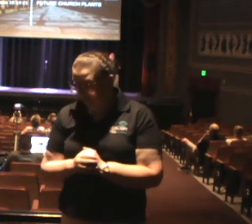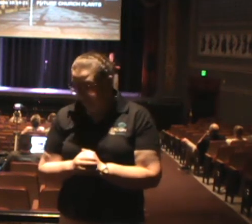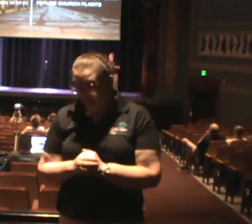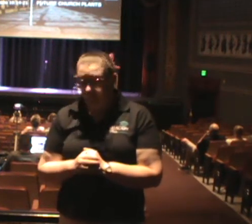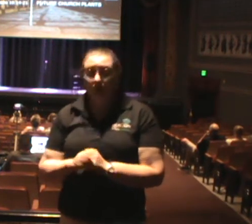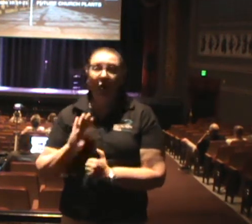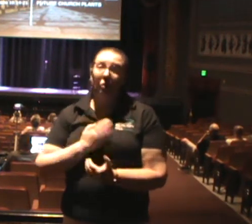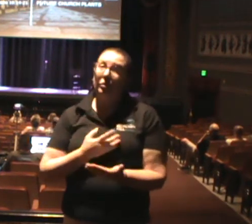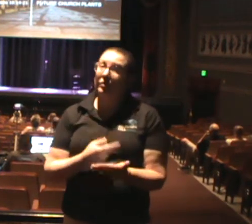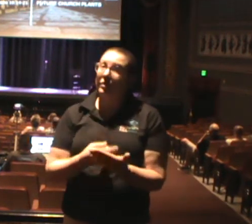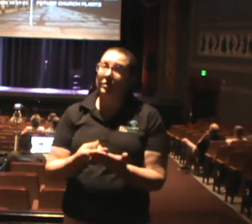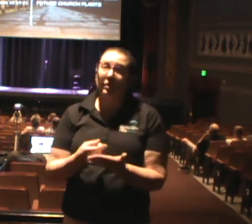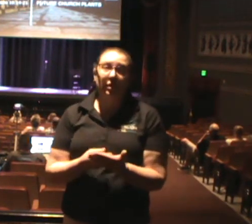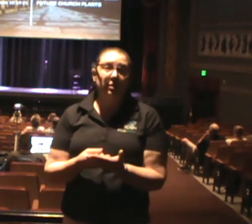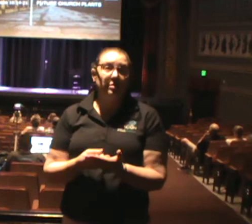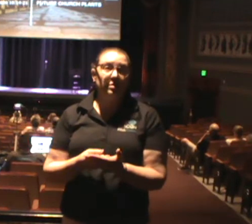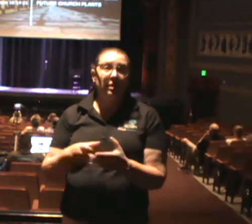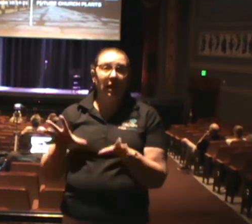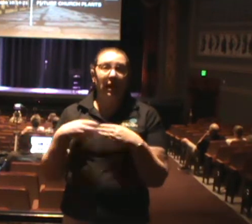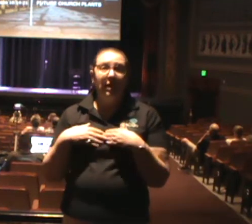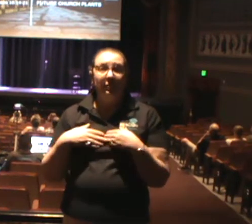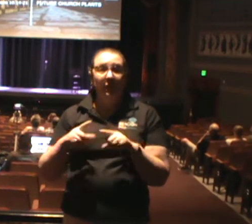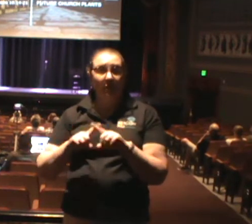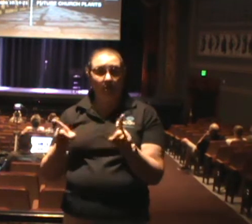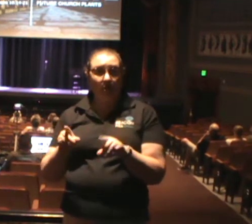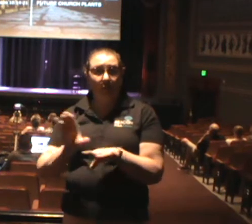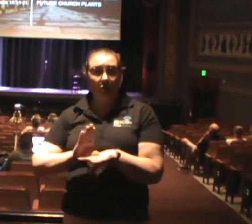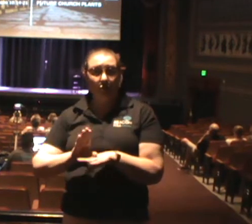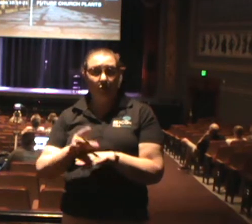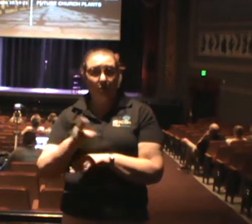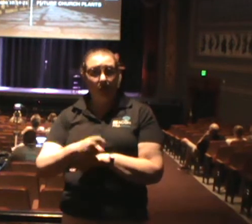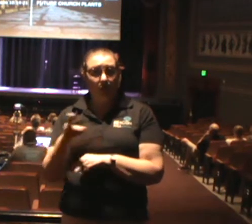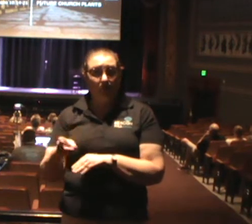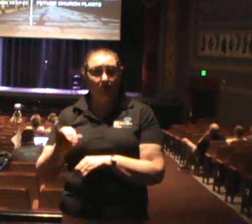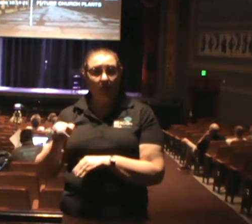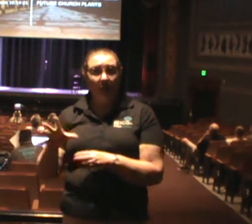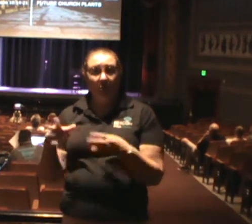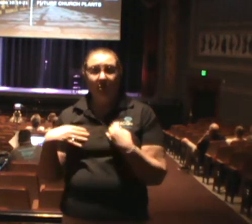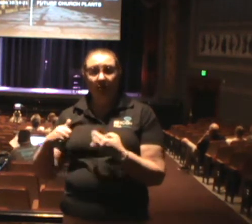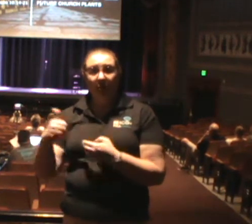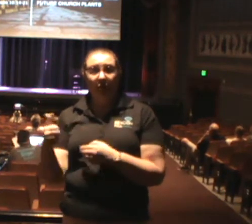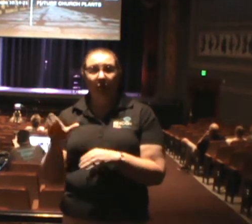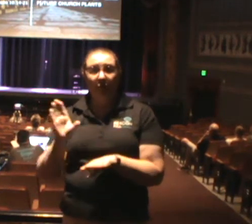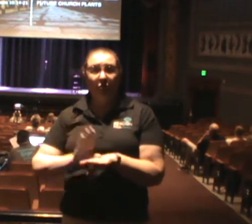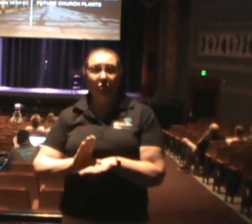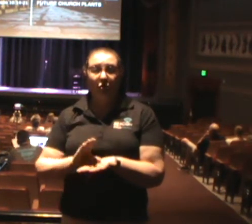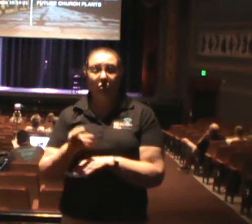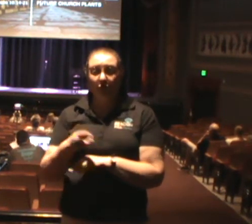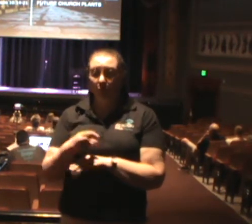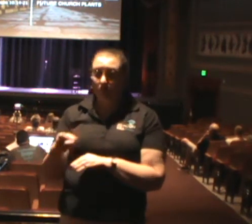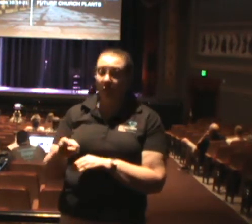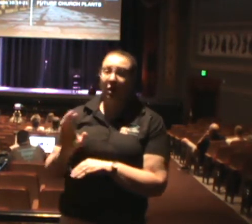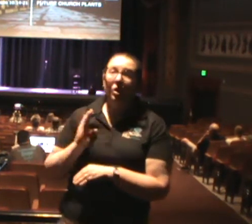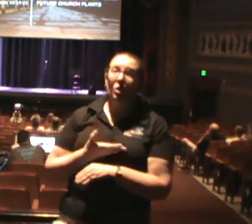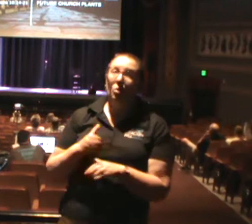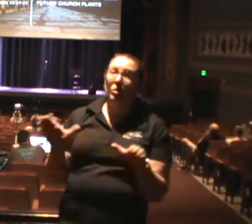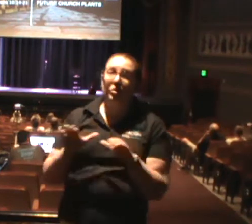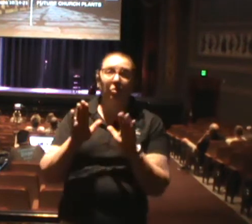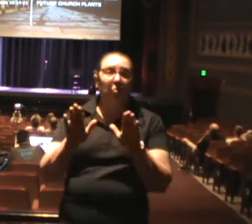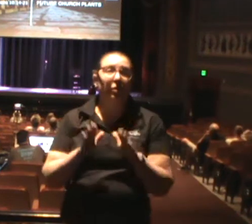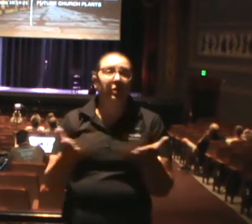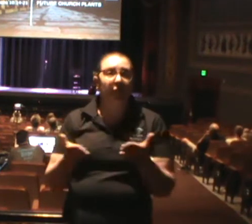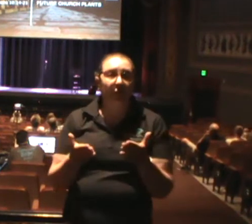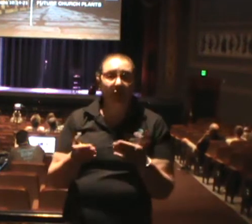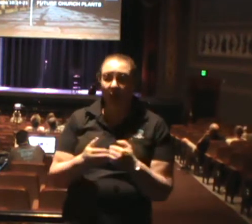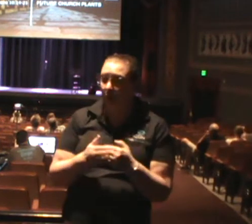have actually talked about having another church in Hopewell just to have another church in Hopewell because while we do very good right here on this corner, there